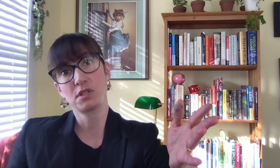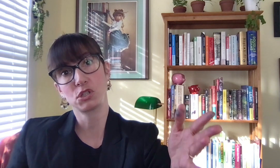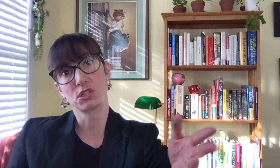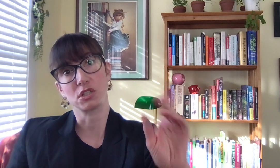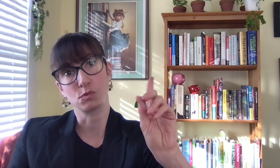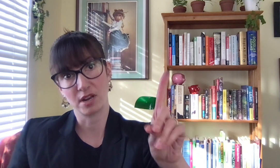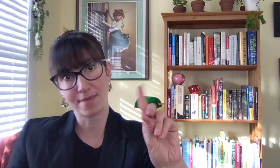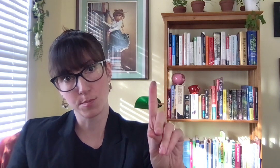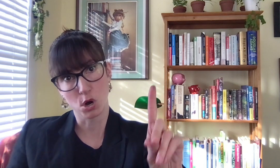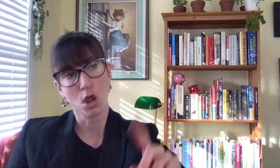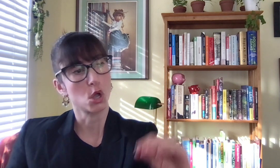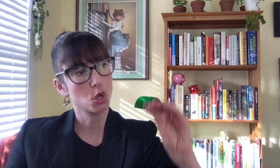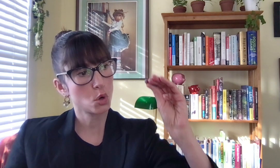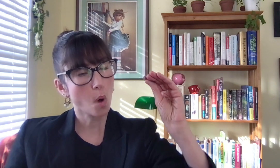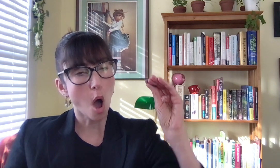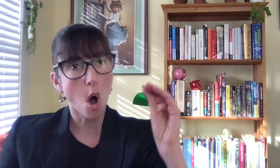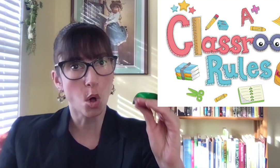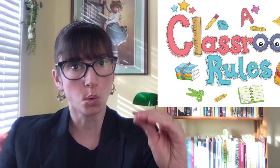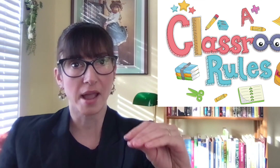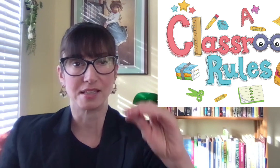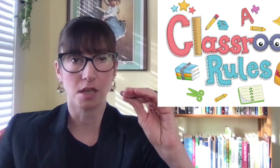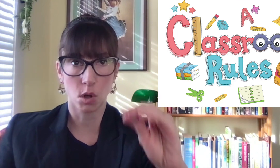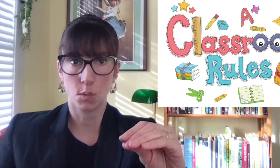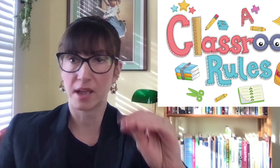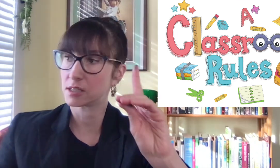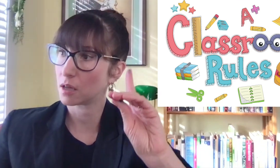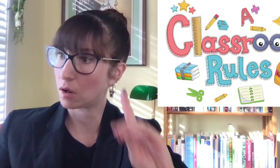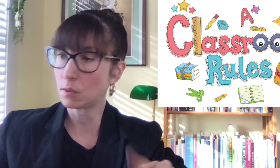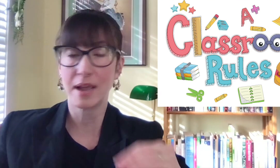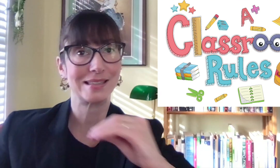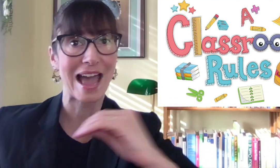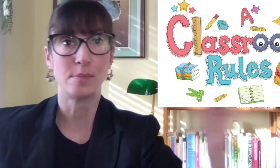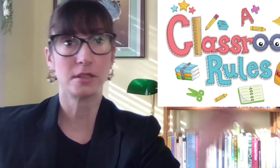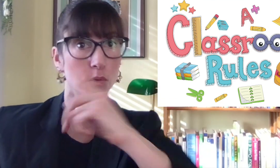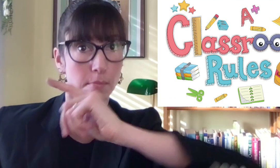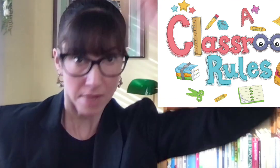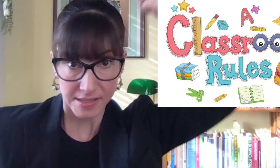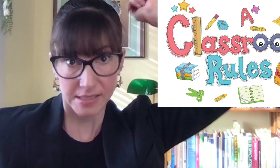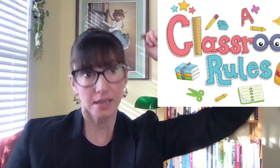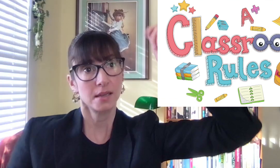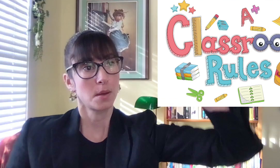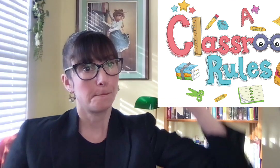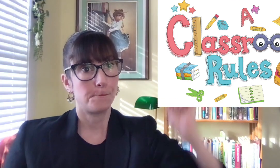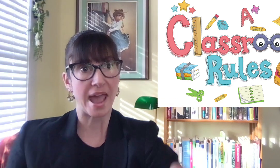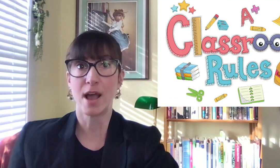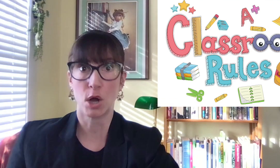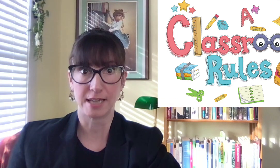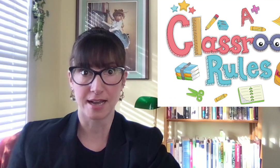suggestions, remember, you always, always, always, absolute must pay on time.